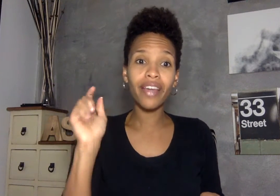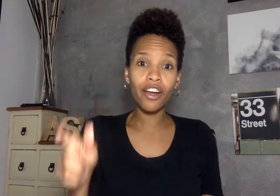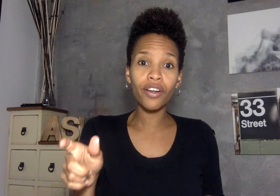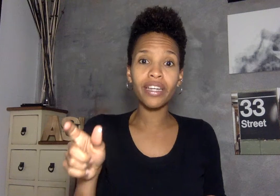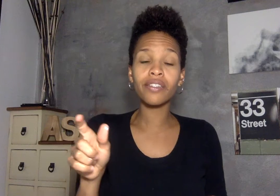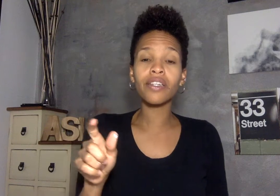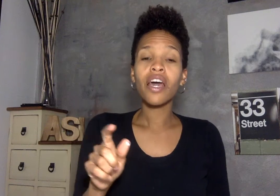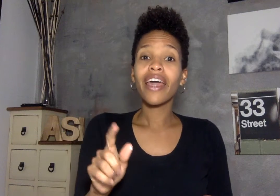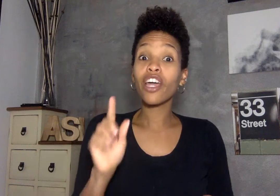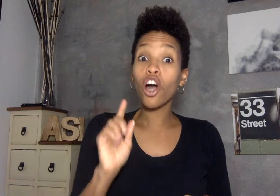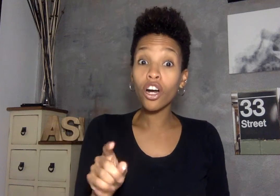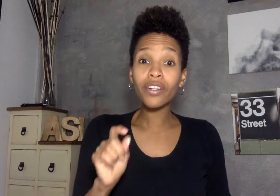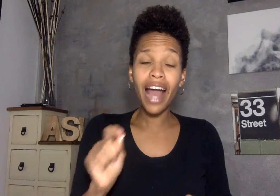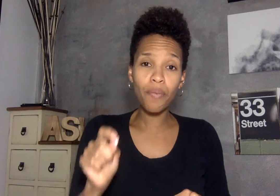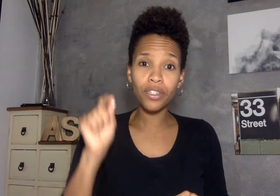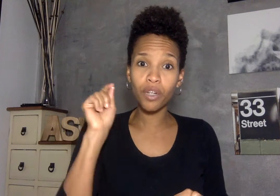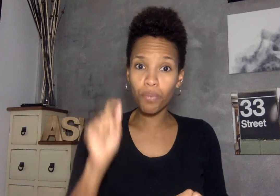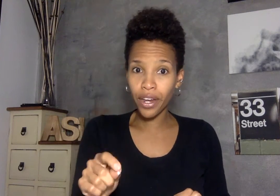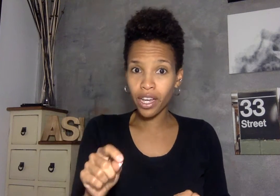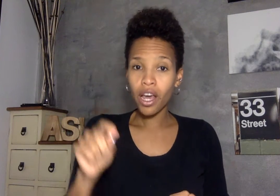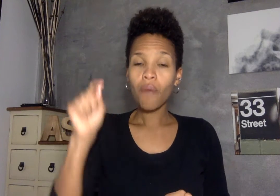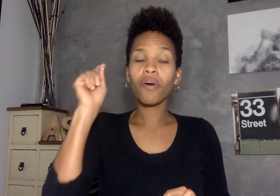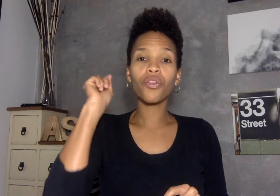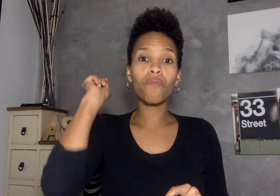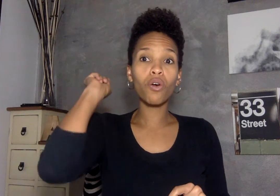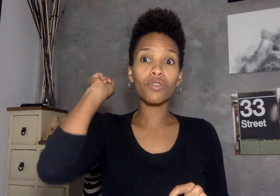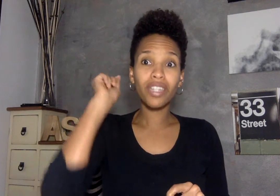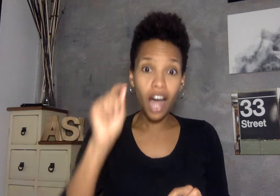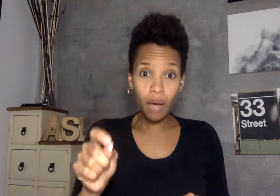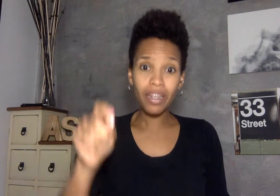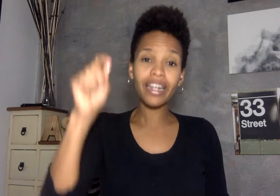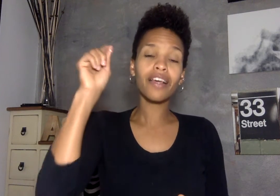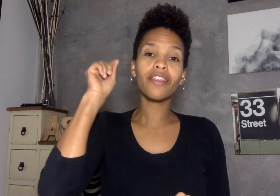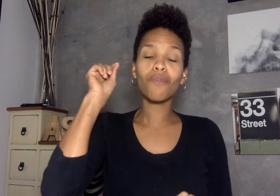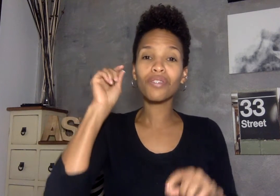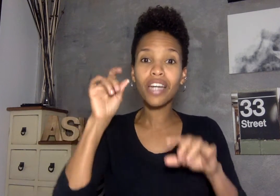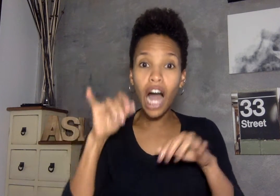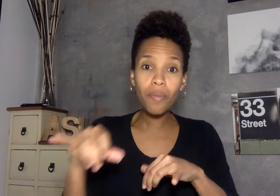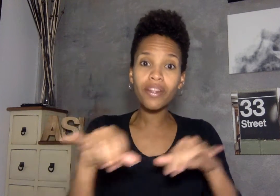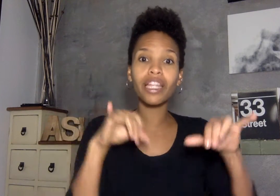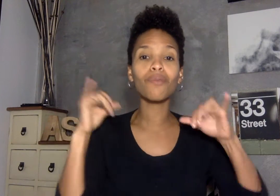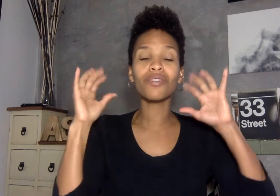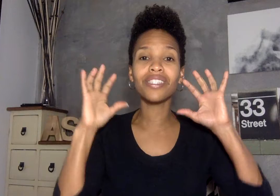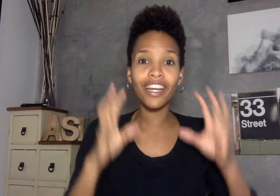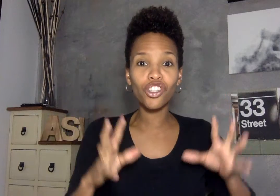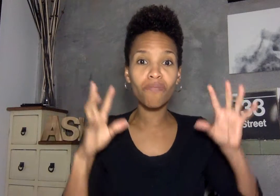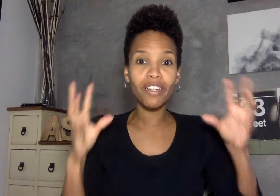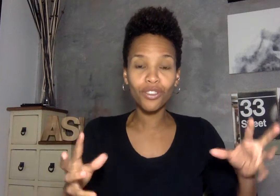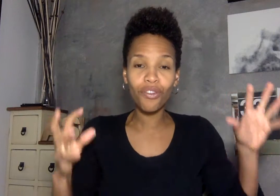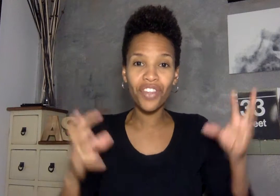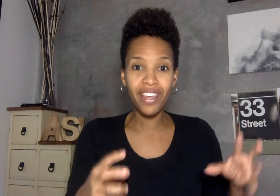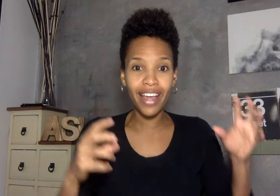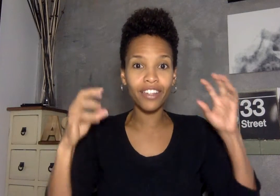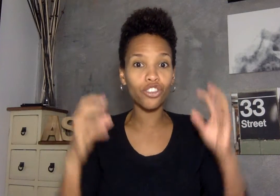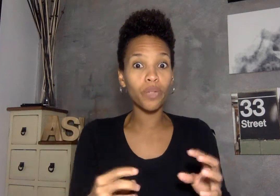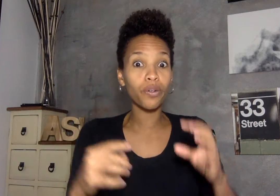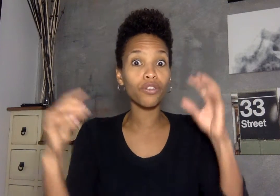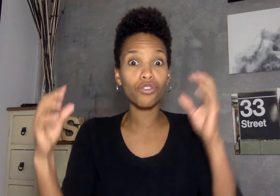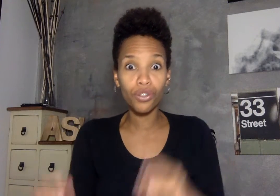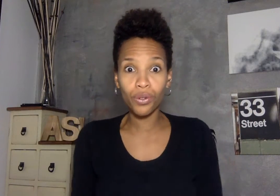there is a hard habit to break but the most common the most common and the most detrimental thing that interpreters do